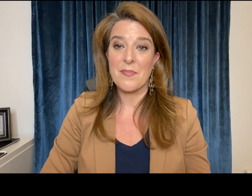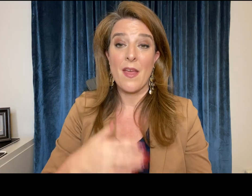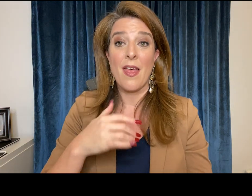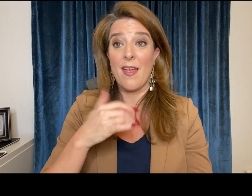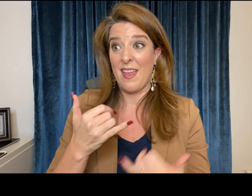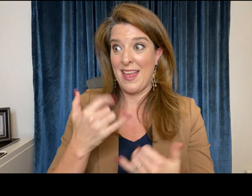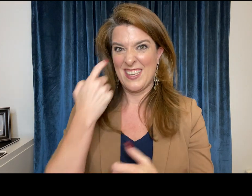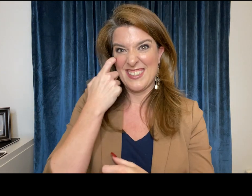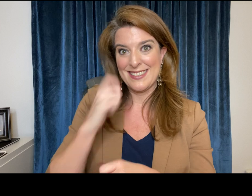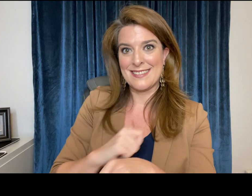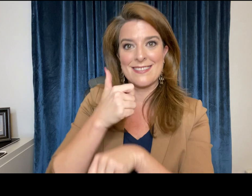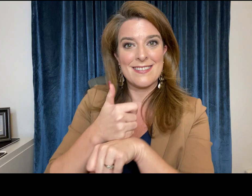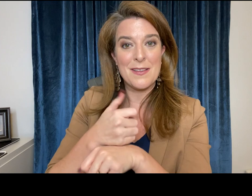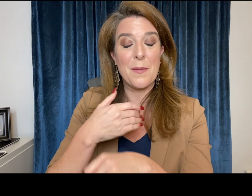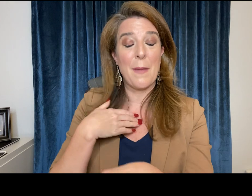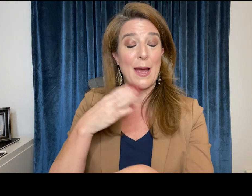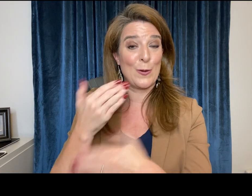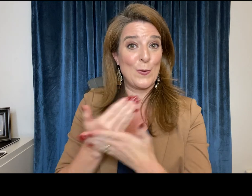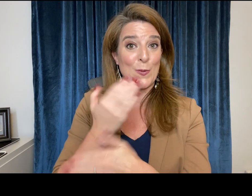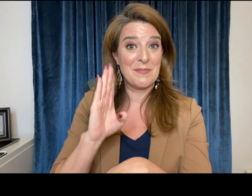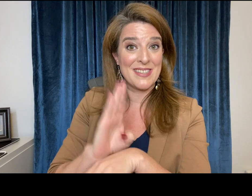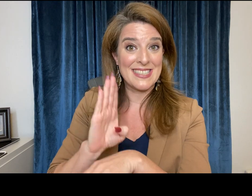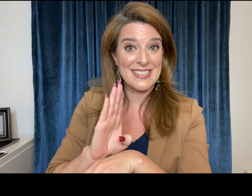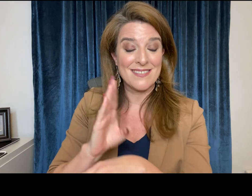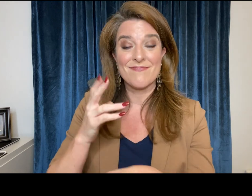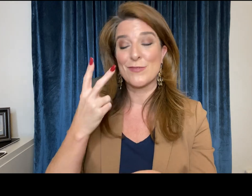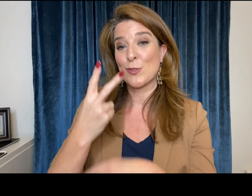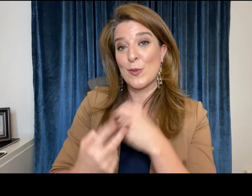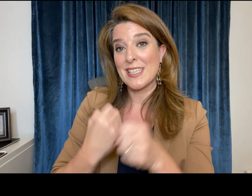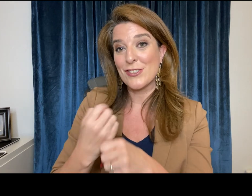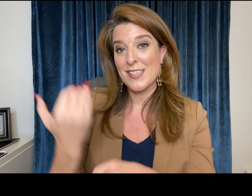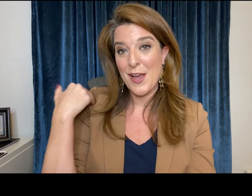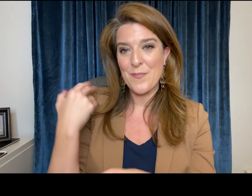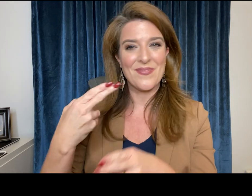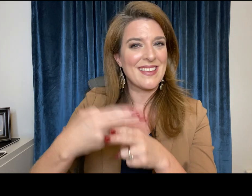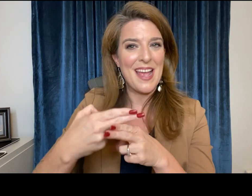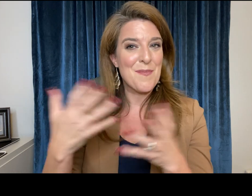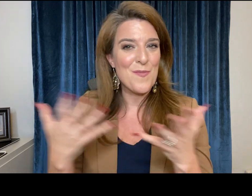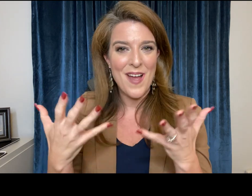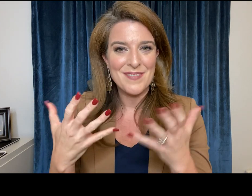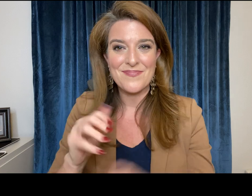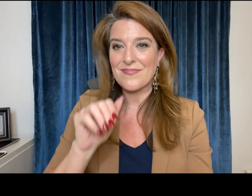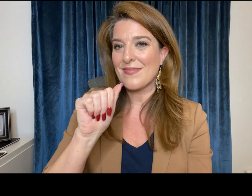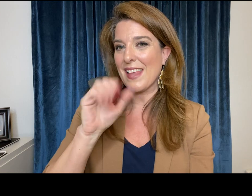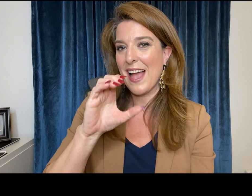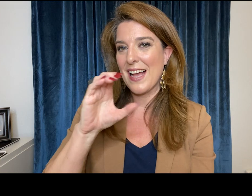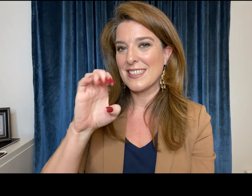I recently established a new business two years ago and the name of that